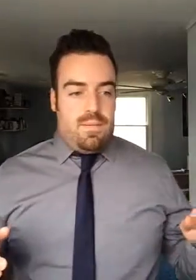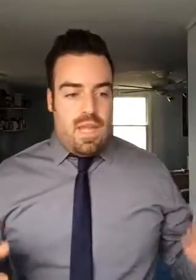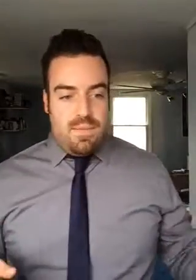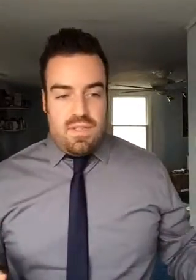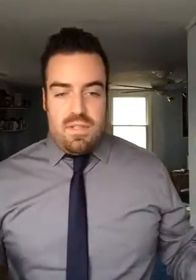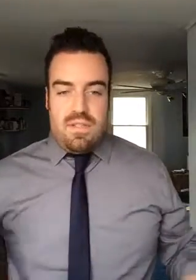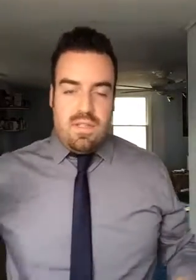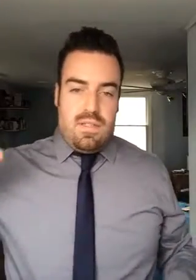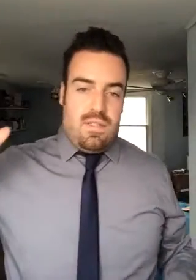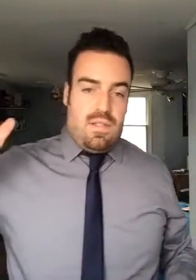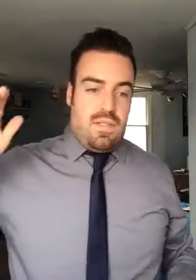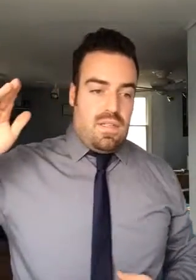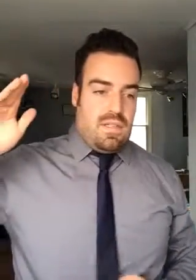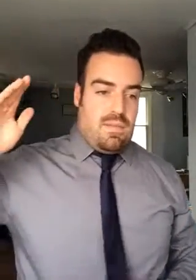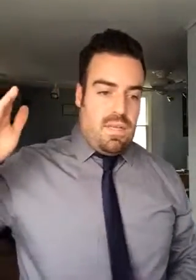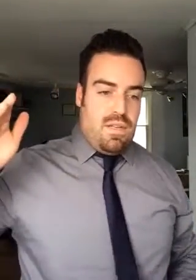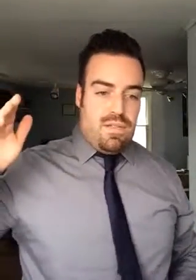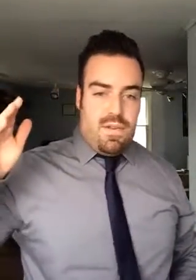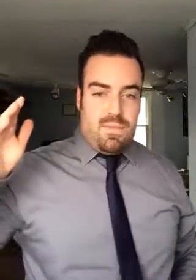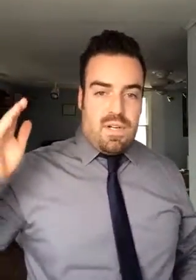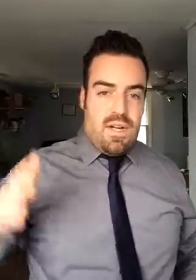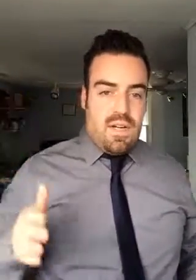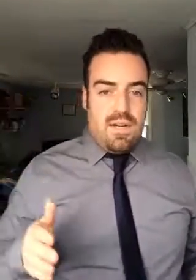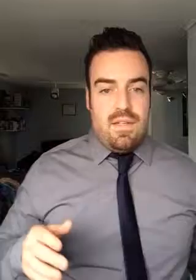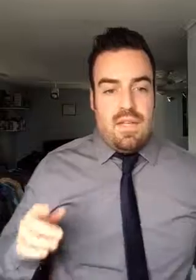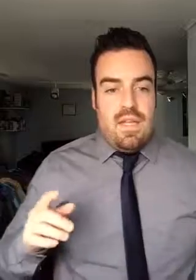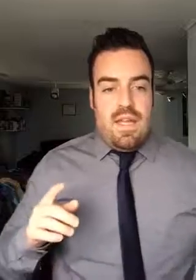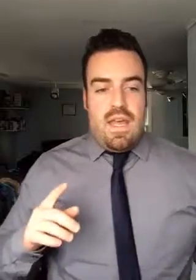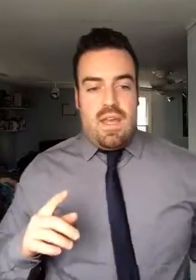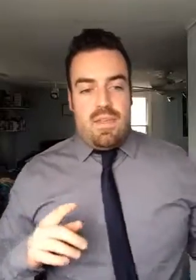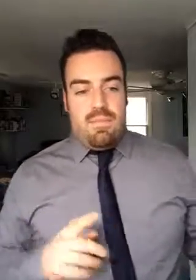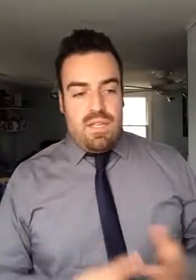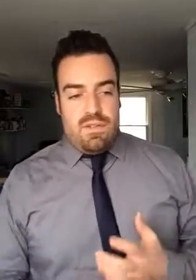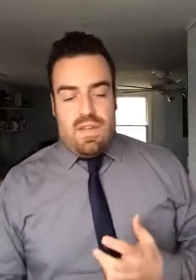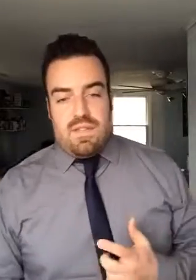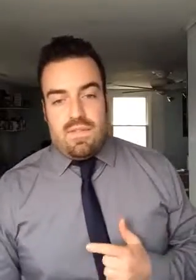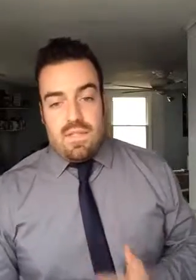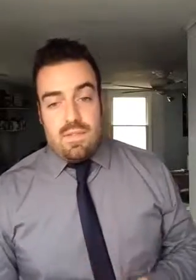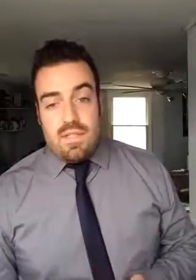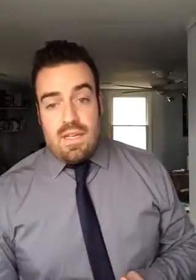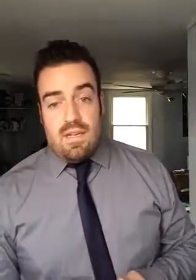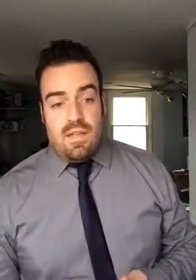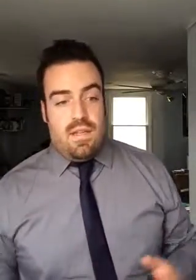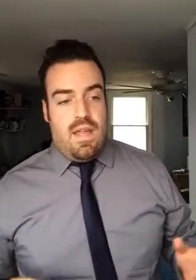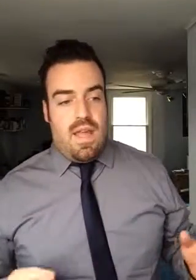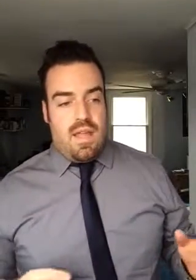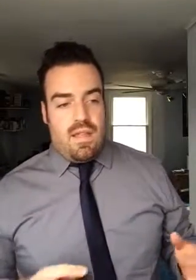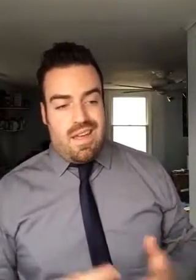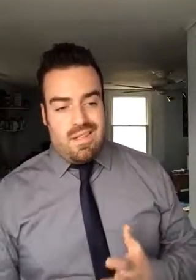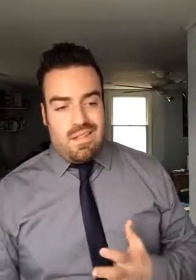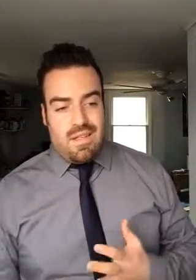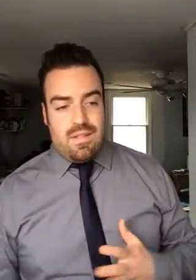MCL articulates at the medial femoral condyle and the medial facing of the tibial head. And the LCL